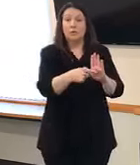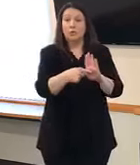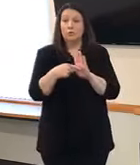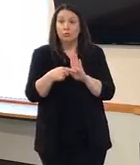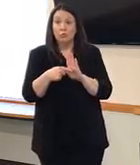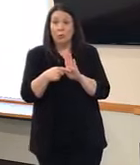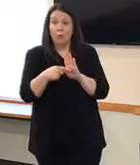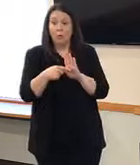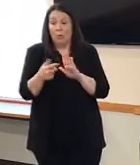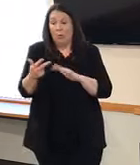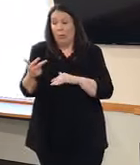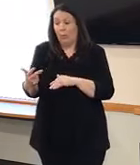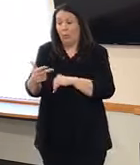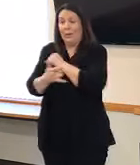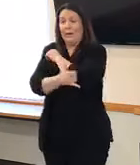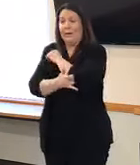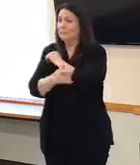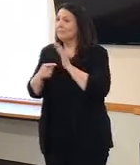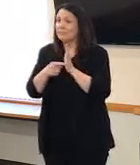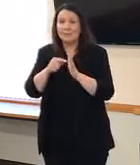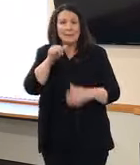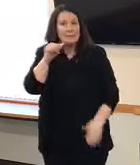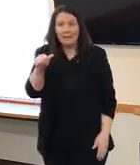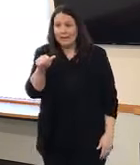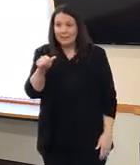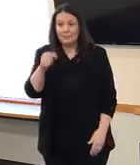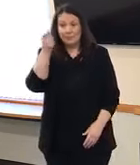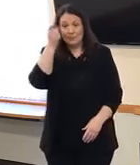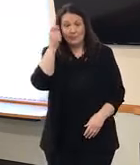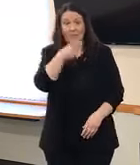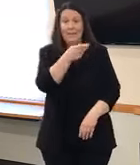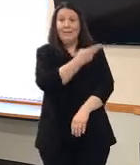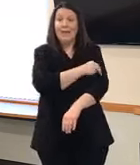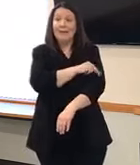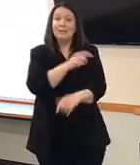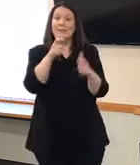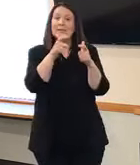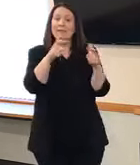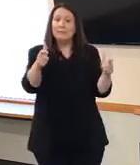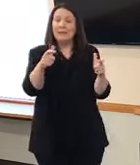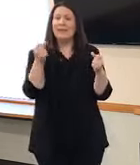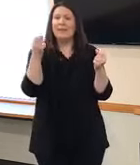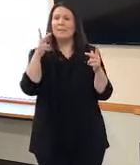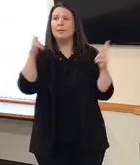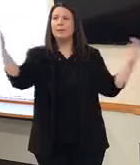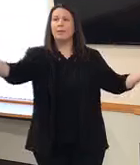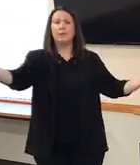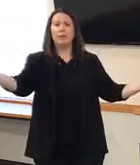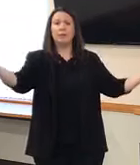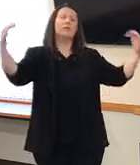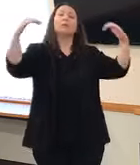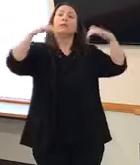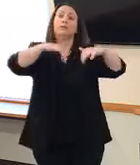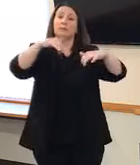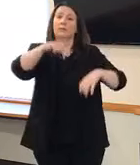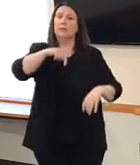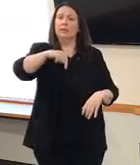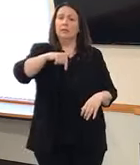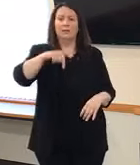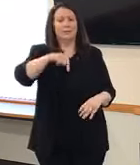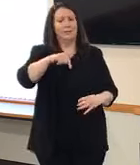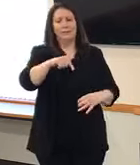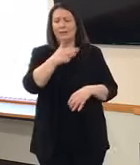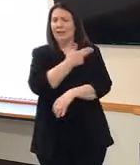overlap with the Tri-County residents. Our health care system is large and is within the state of Illinois one of our largest